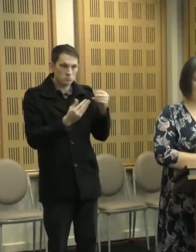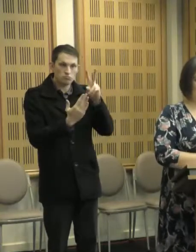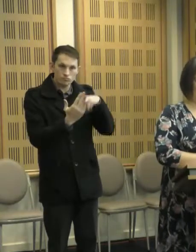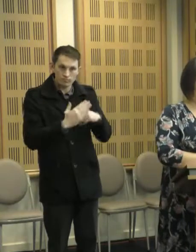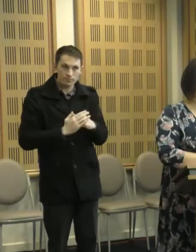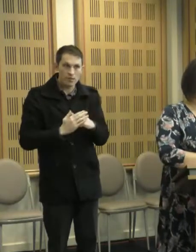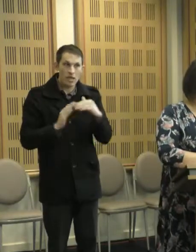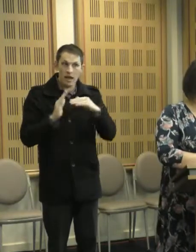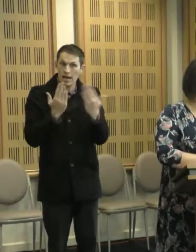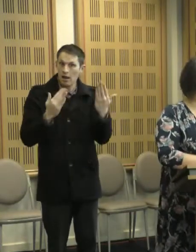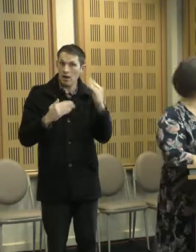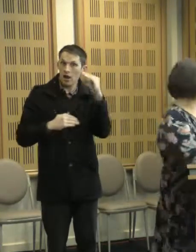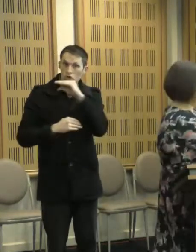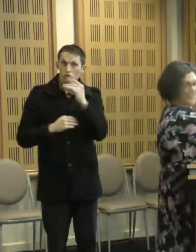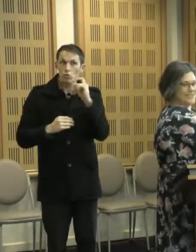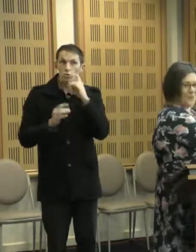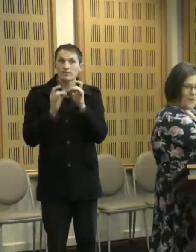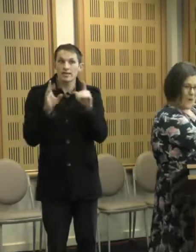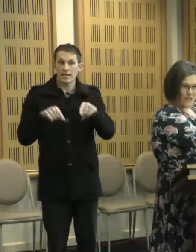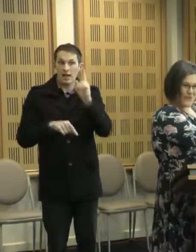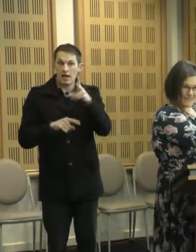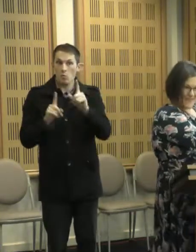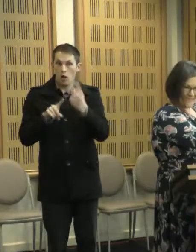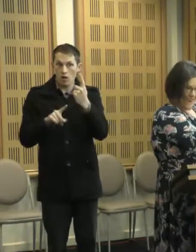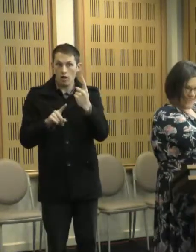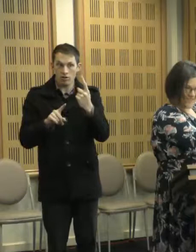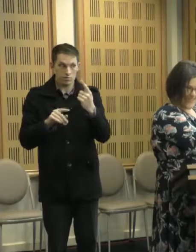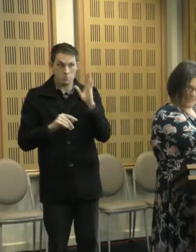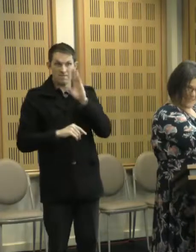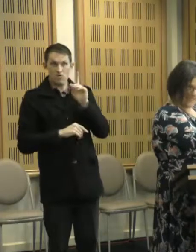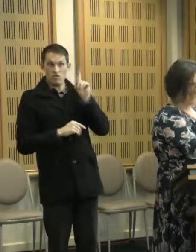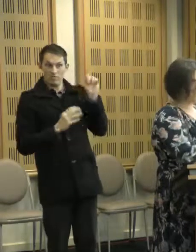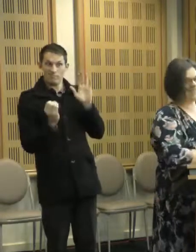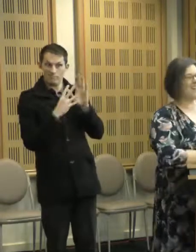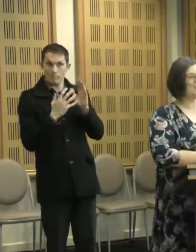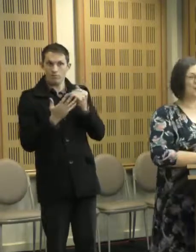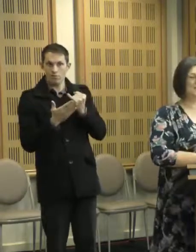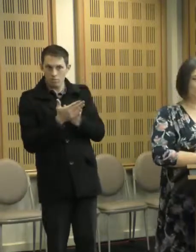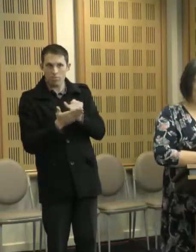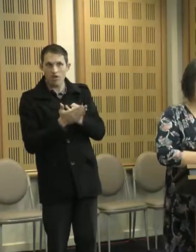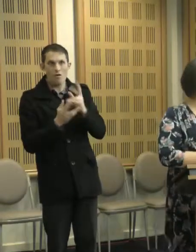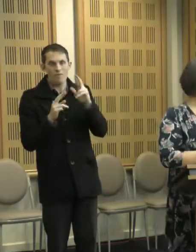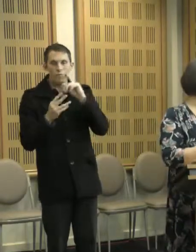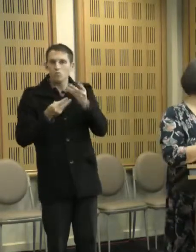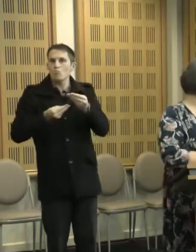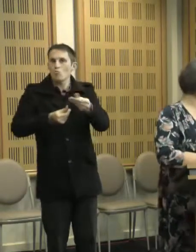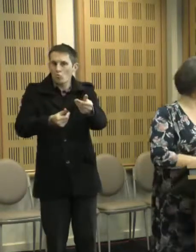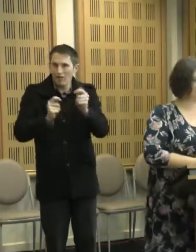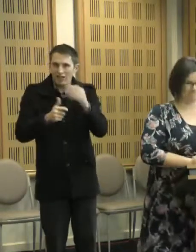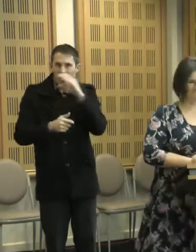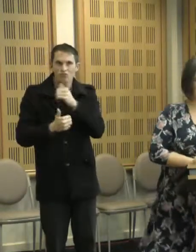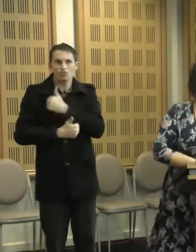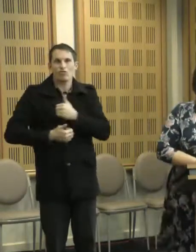will come back at one o'clock. And hopefully this will all work beautifully and fine for the next presentation. So enjoy. Help yourself.